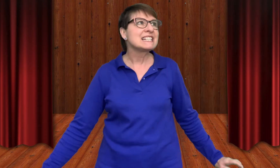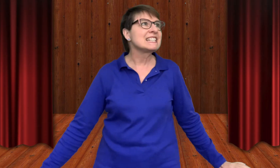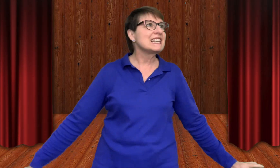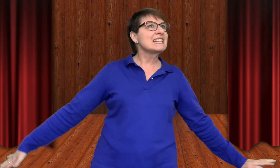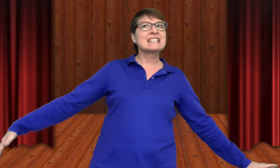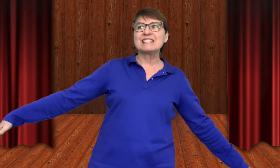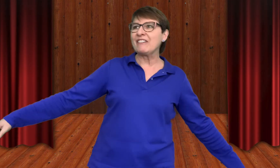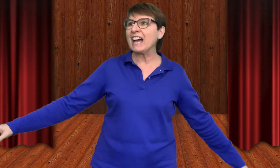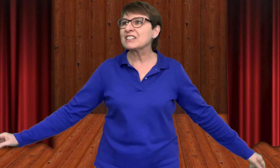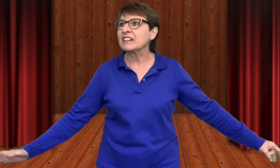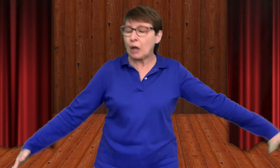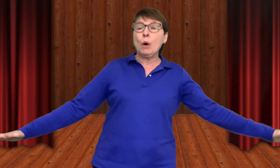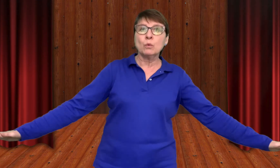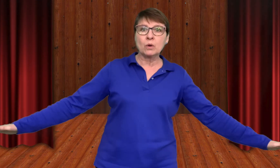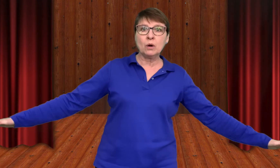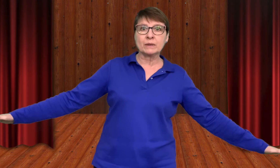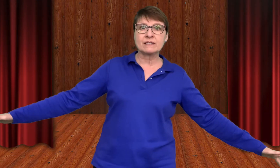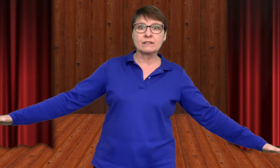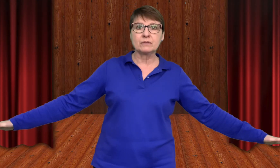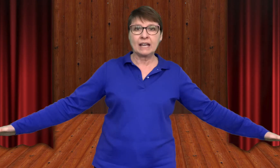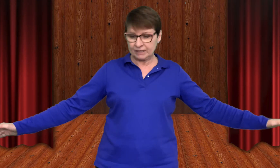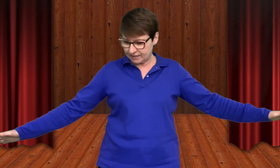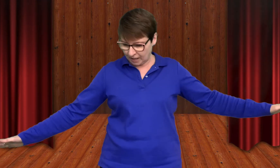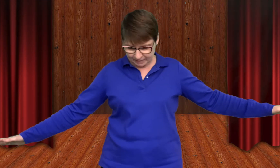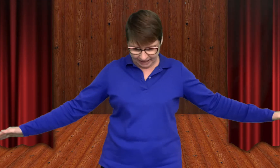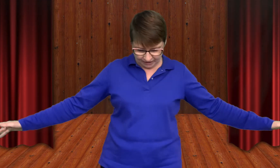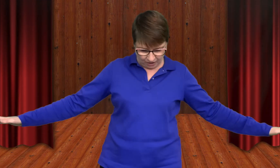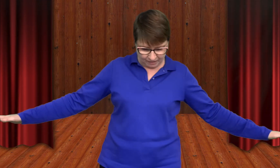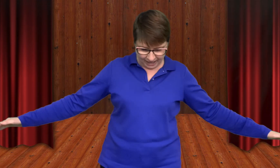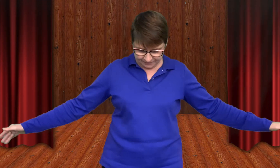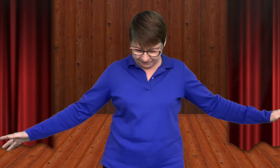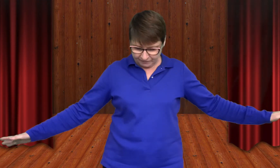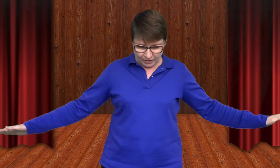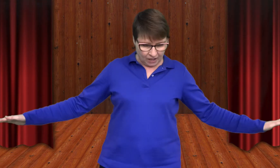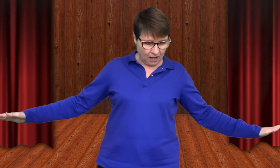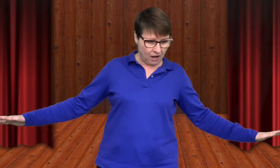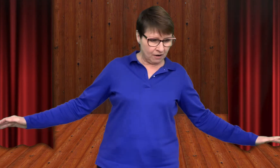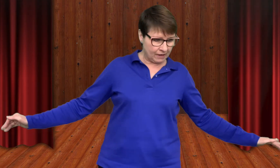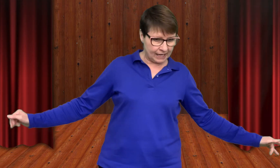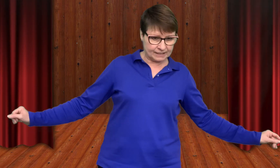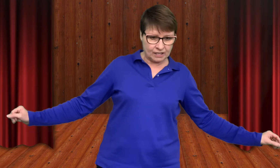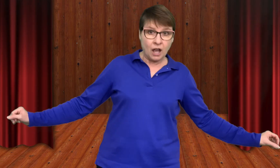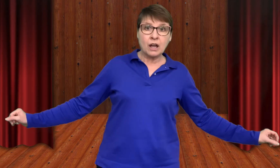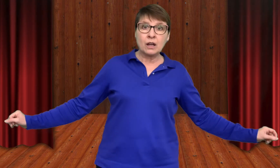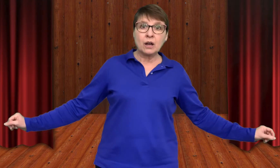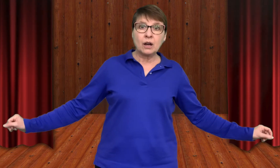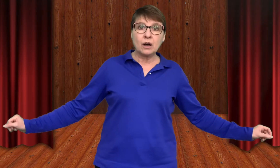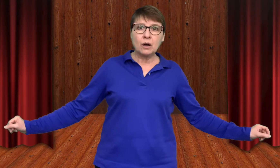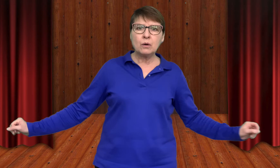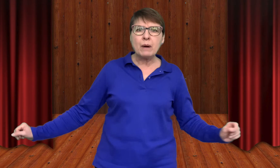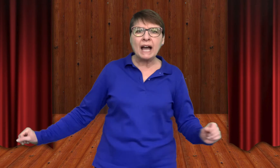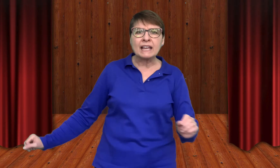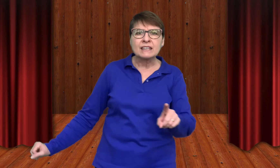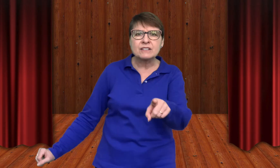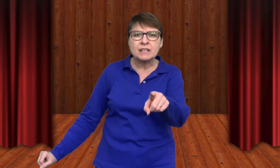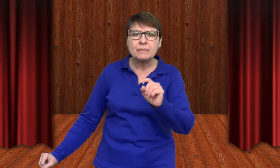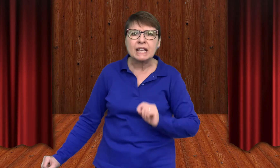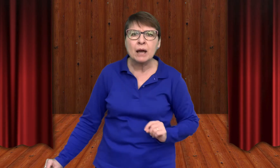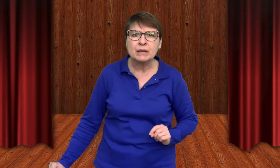and things in the factory. Oh, oh, it slowed down and stopped again. Okay, all right. Oh my, there's something coming